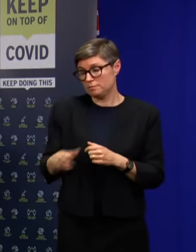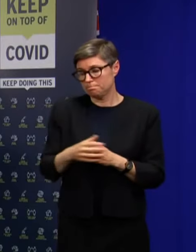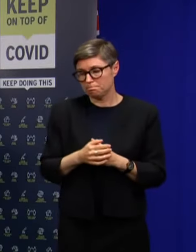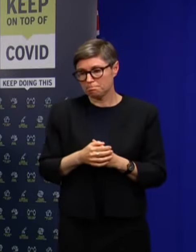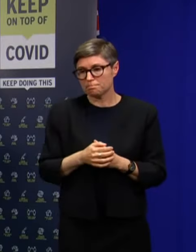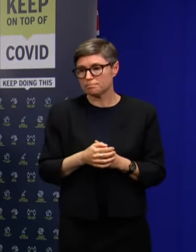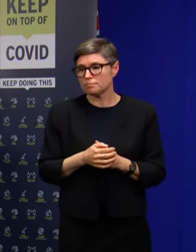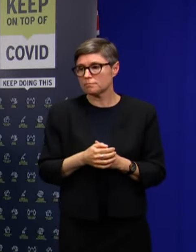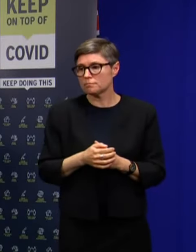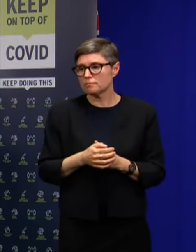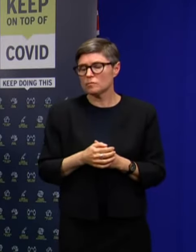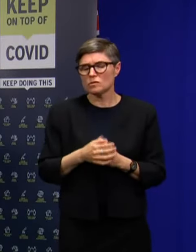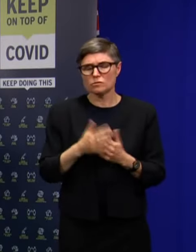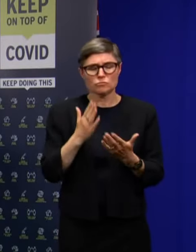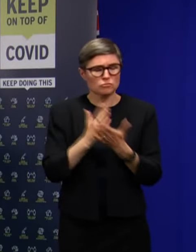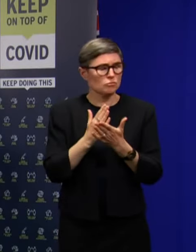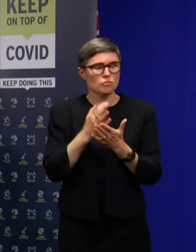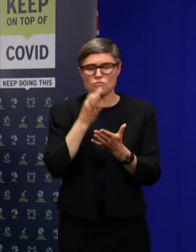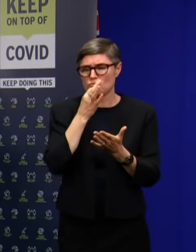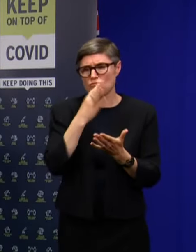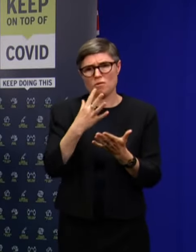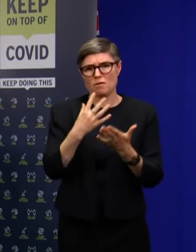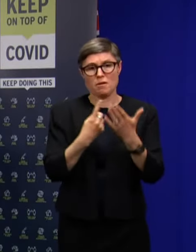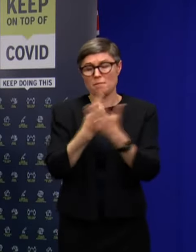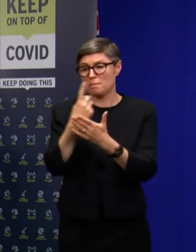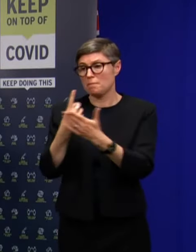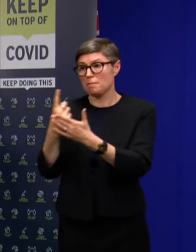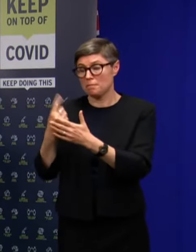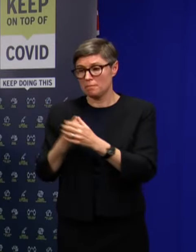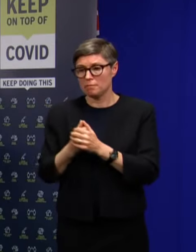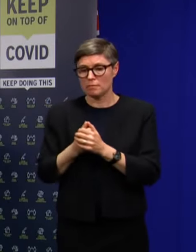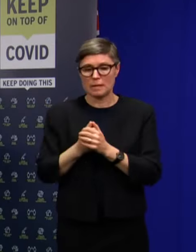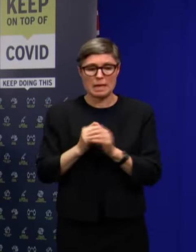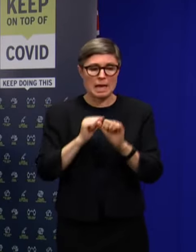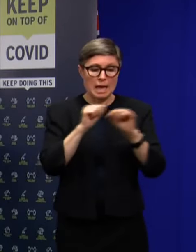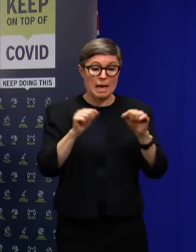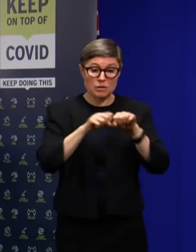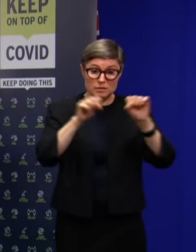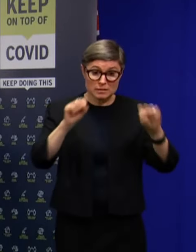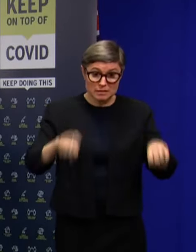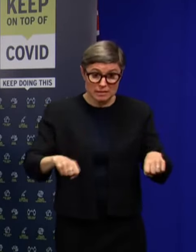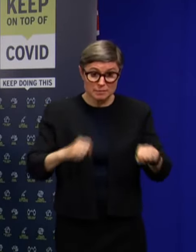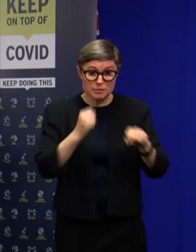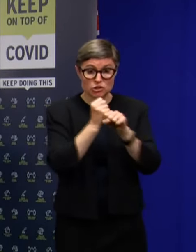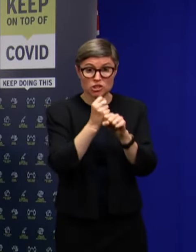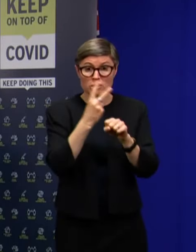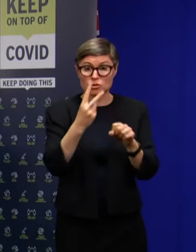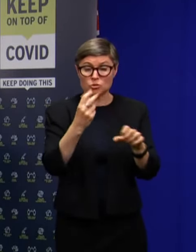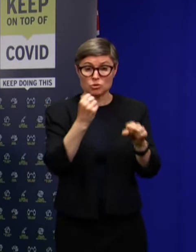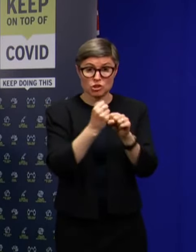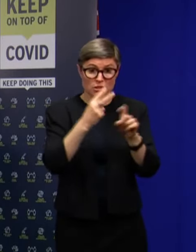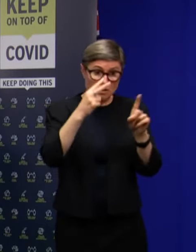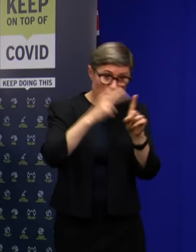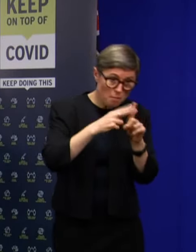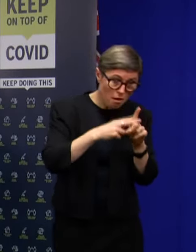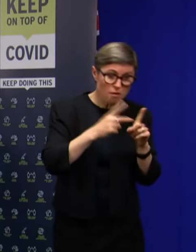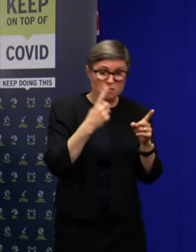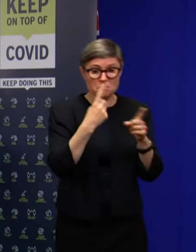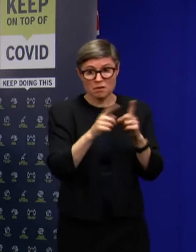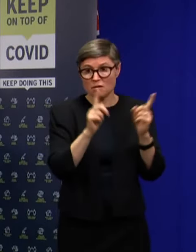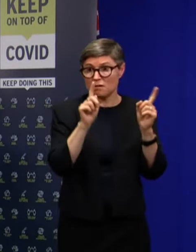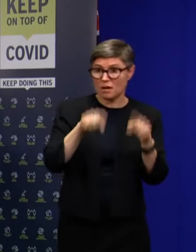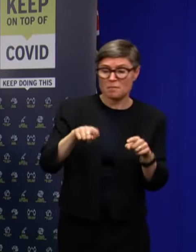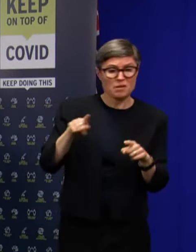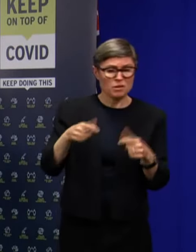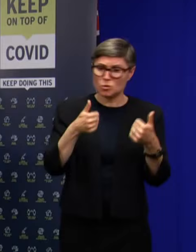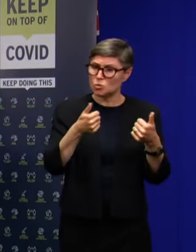happens very, very rarely. And in fact, our good to go system has worked very, very well. But under these circumstances,